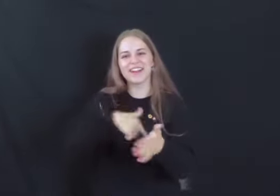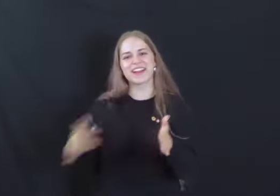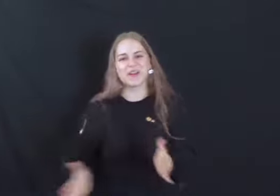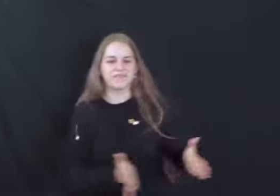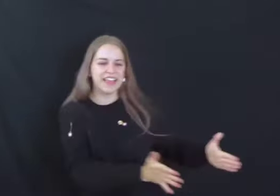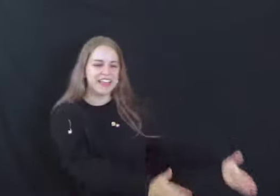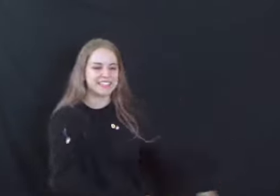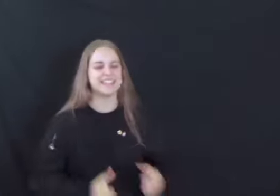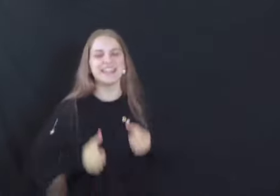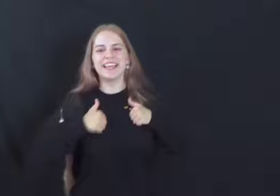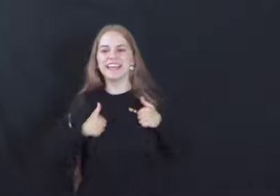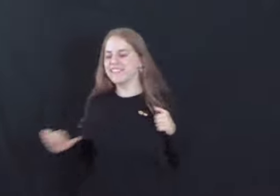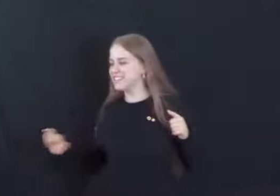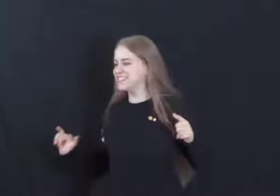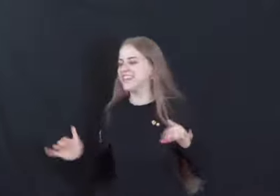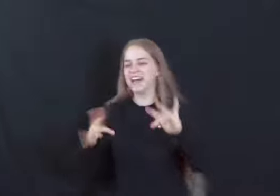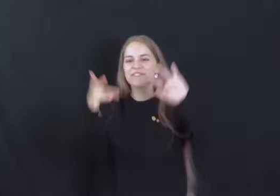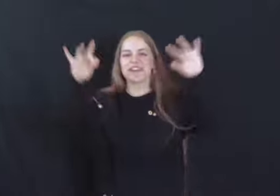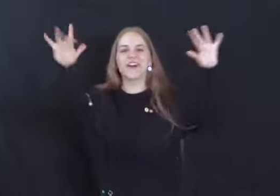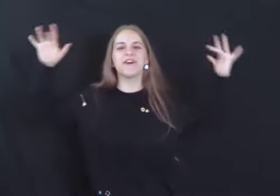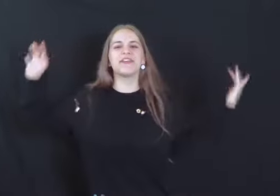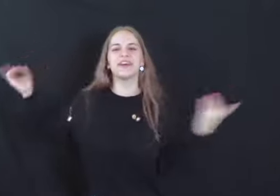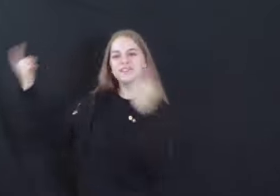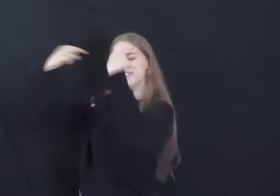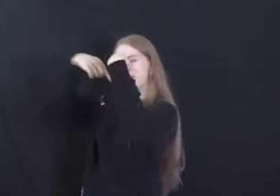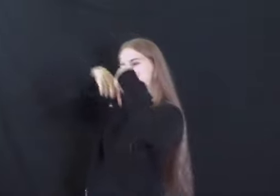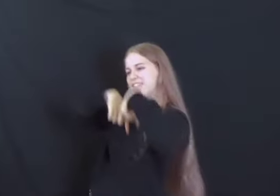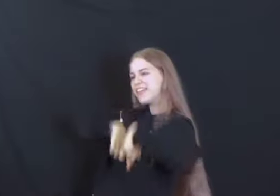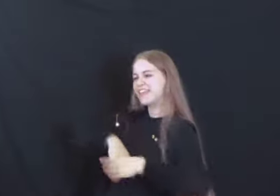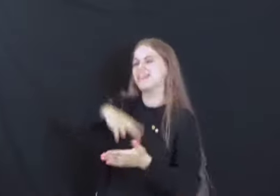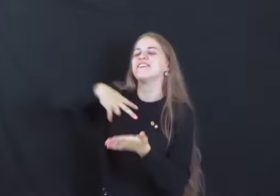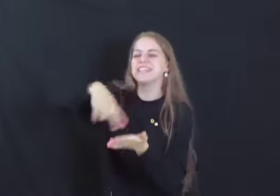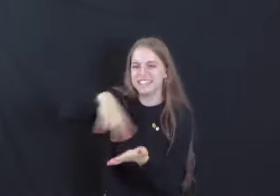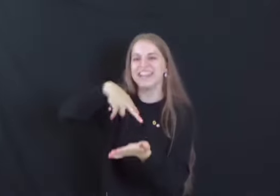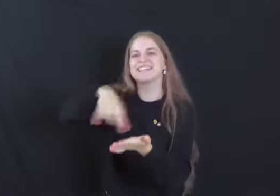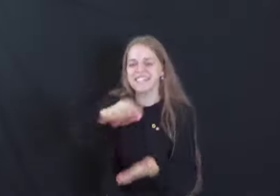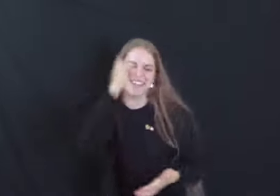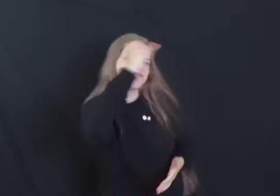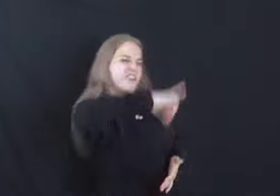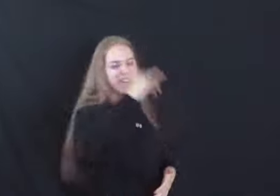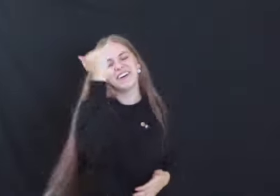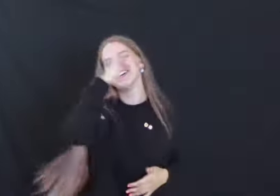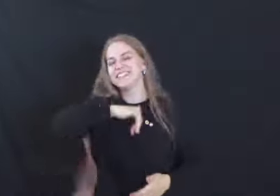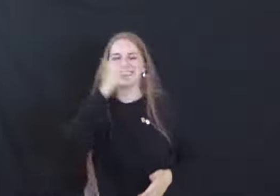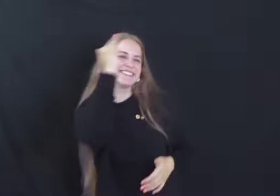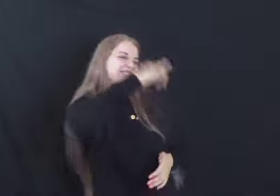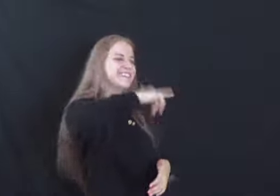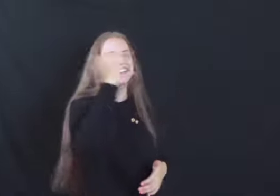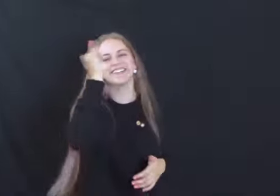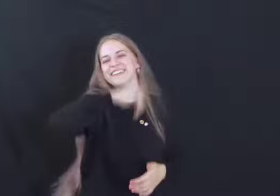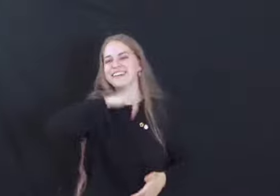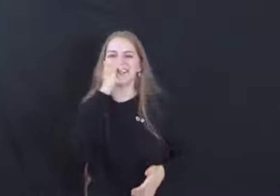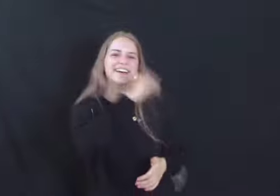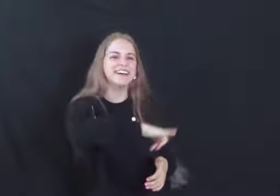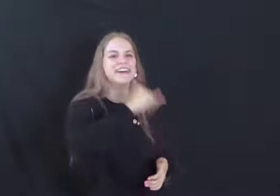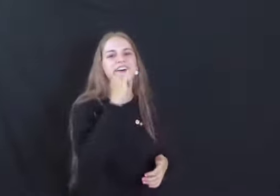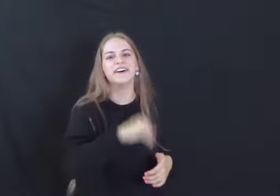make our best and interest like we're golden Crawling like we're dancing food I can't dance in food